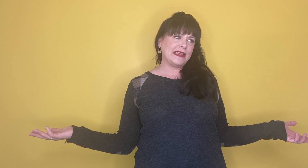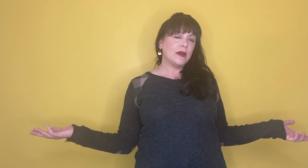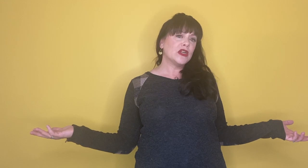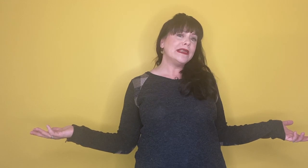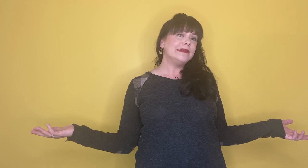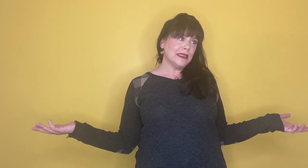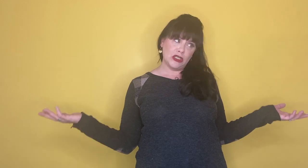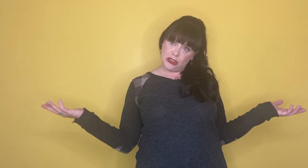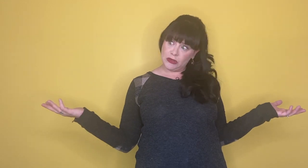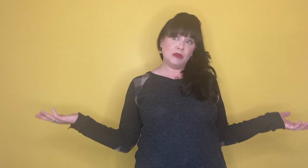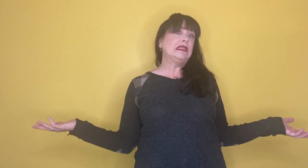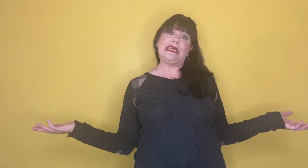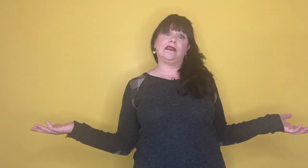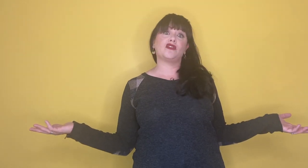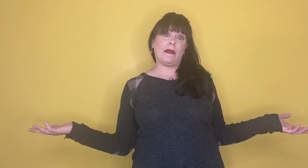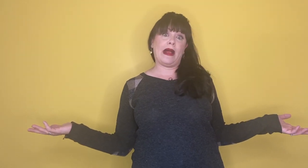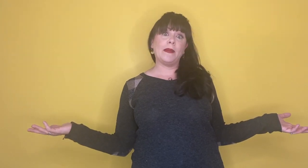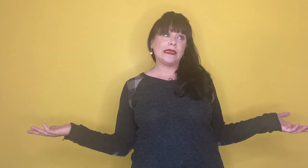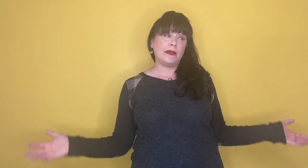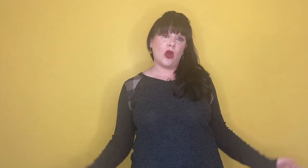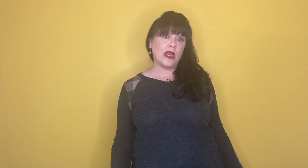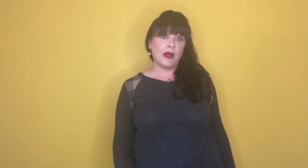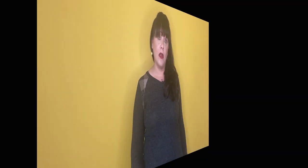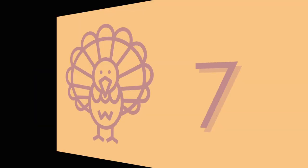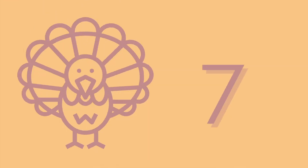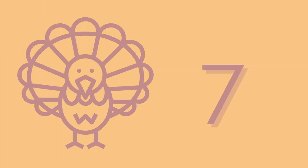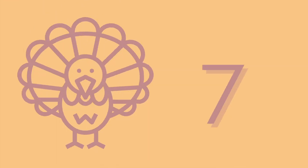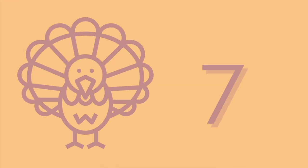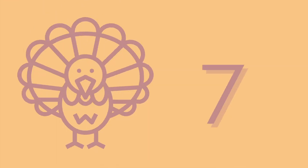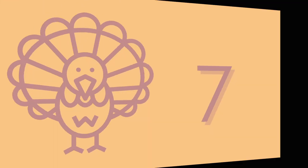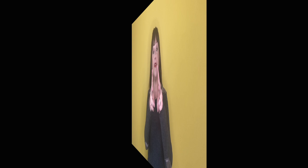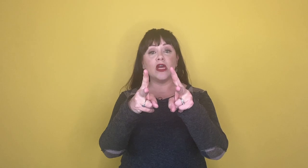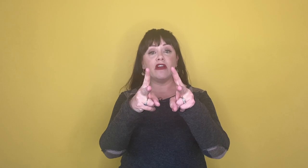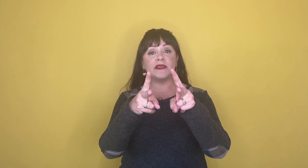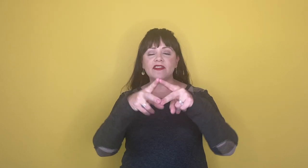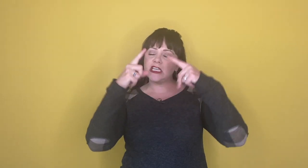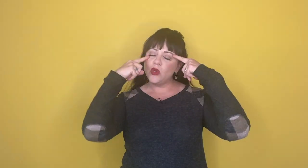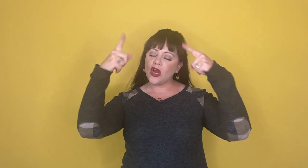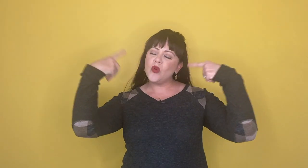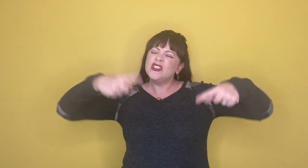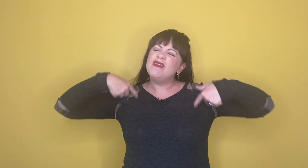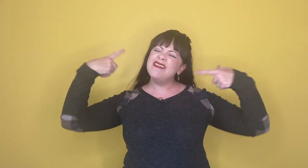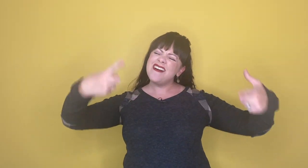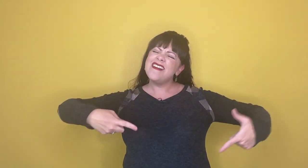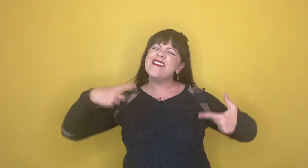person, please drop me a comment and let me know that I'm not alone. Got a couple of great ideas for you Enneagram 7s that you are going to love.